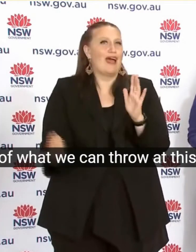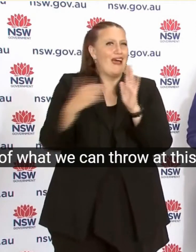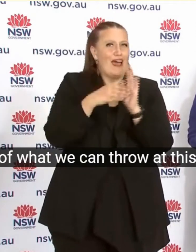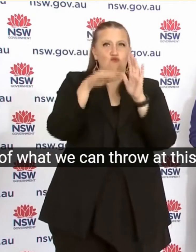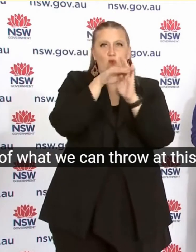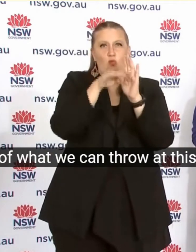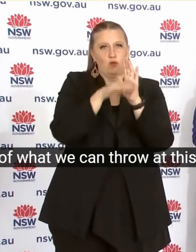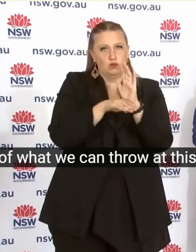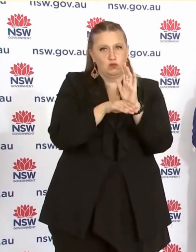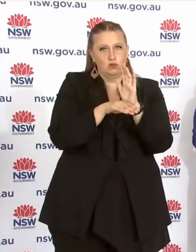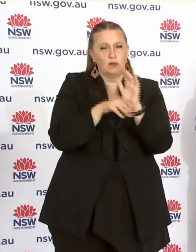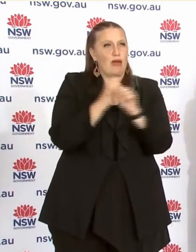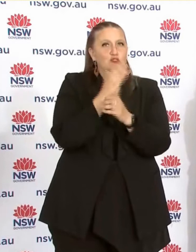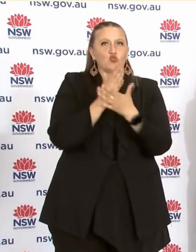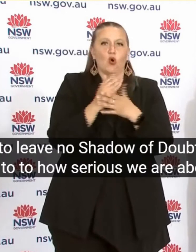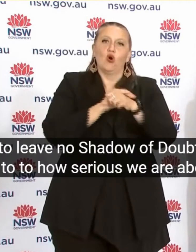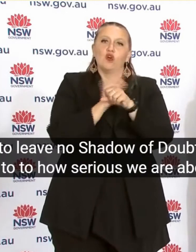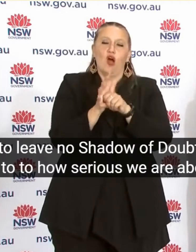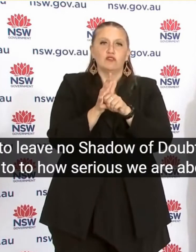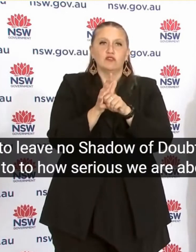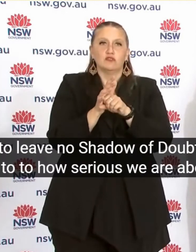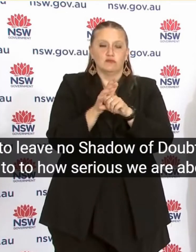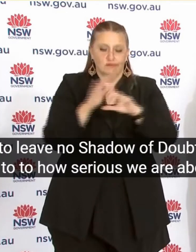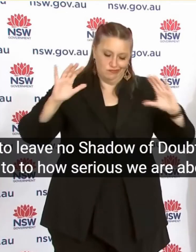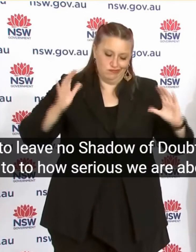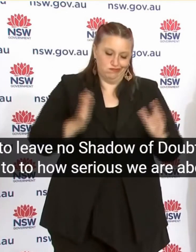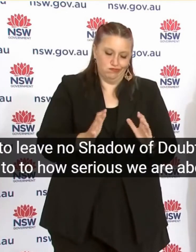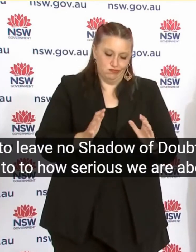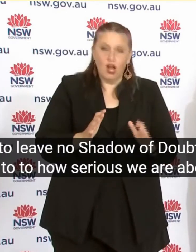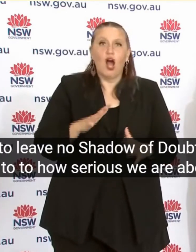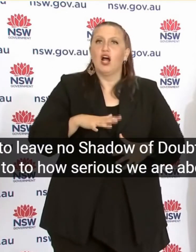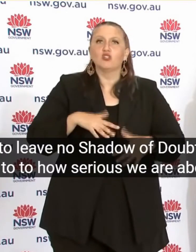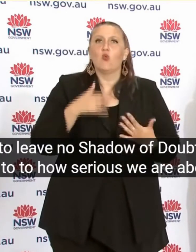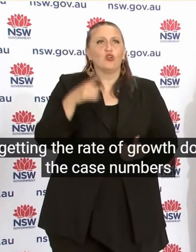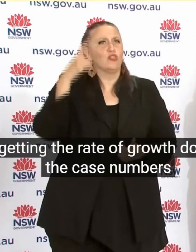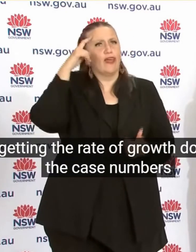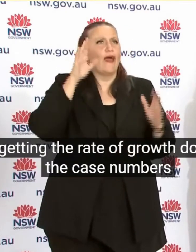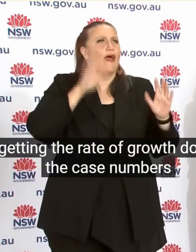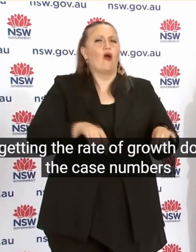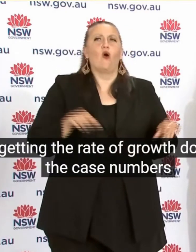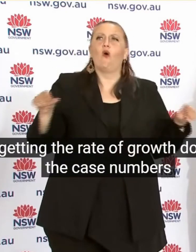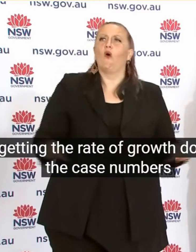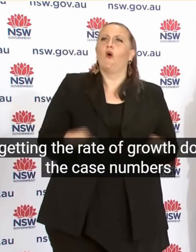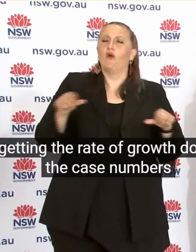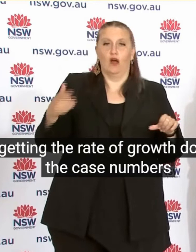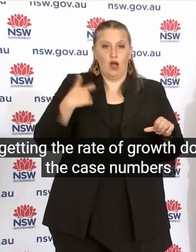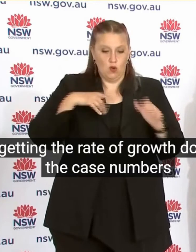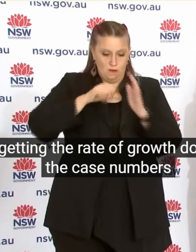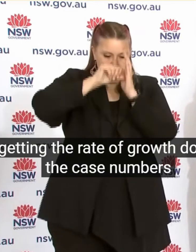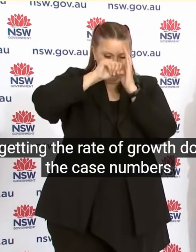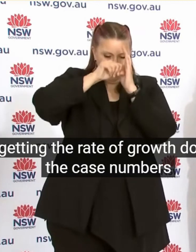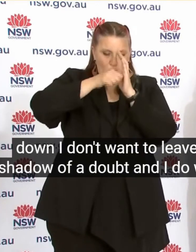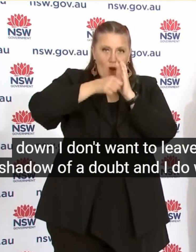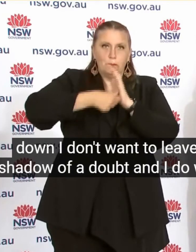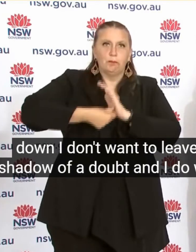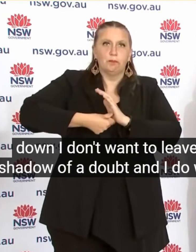No Shadow Of Doubt As To How Serious We Are About Getting The Rate Of Growth Down The Case Numbers Down I Don't Want To Leave A Shadow Of